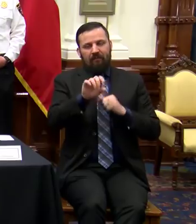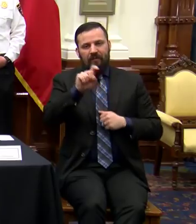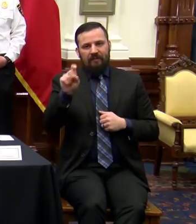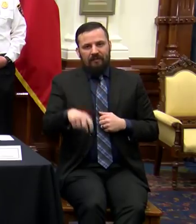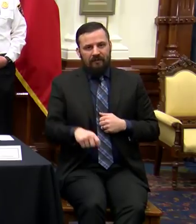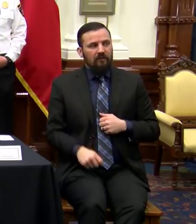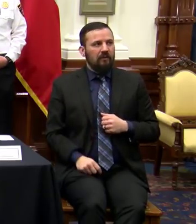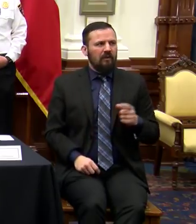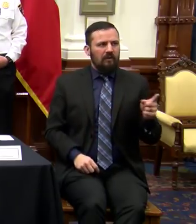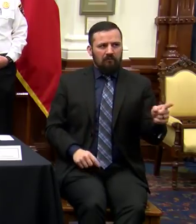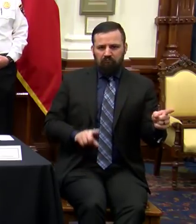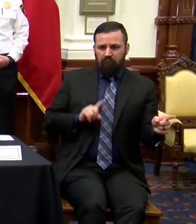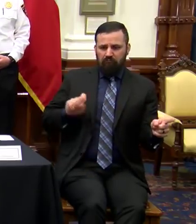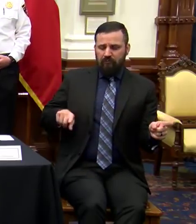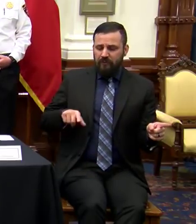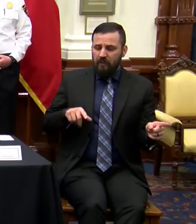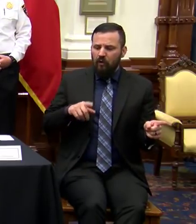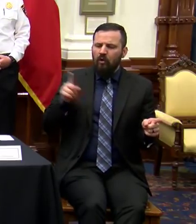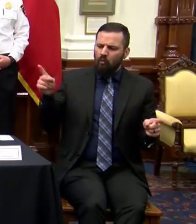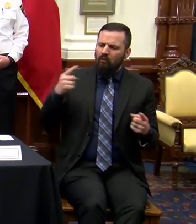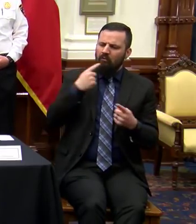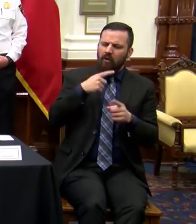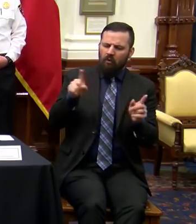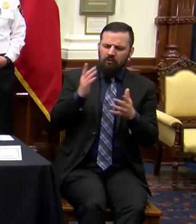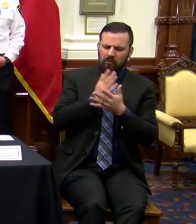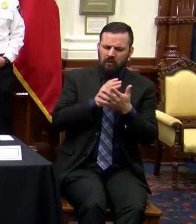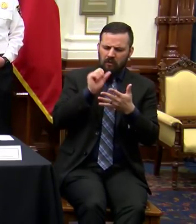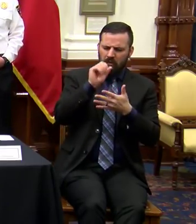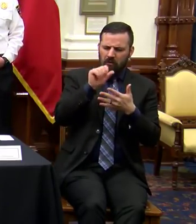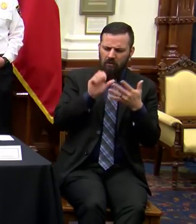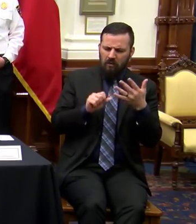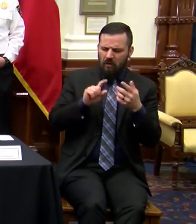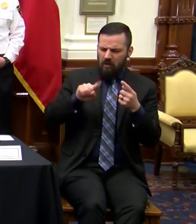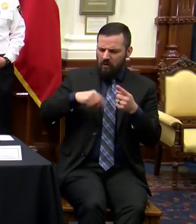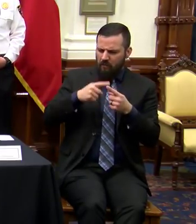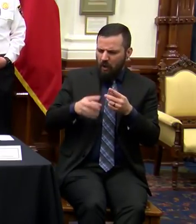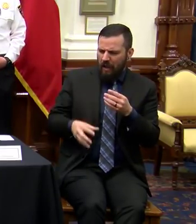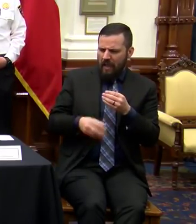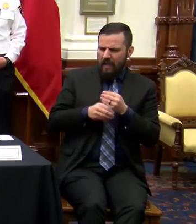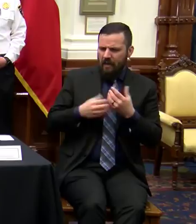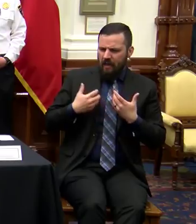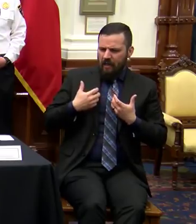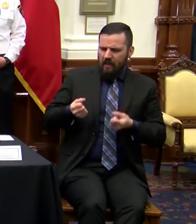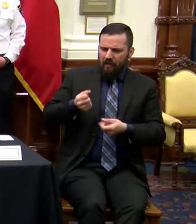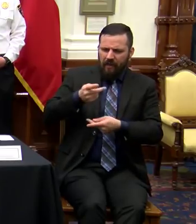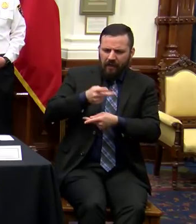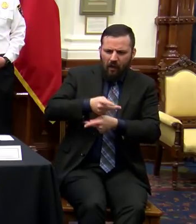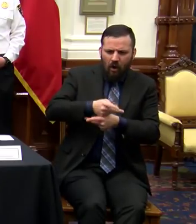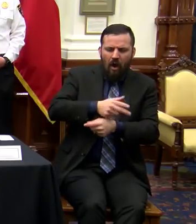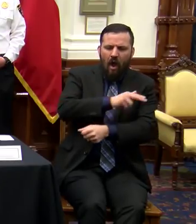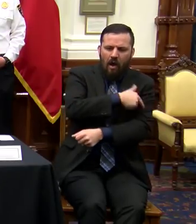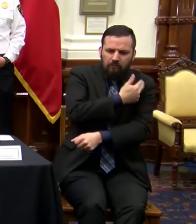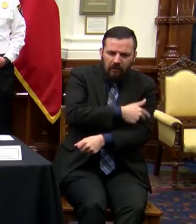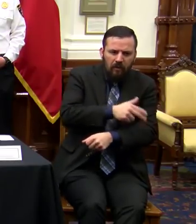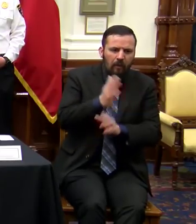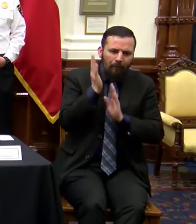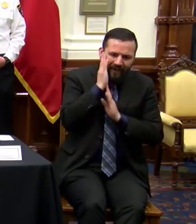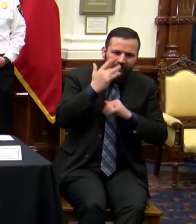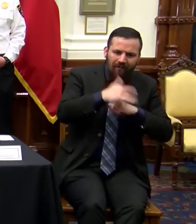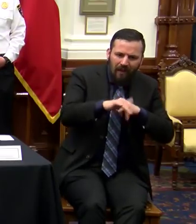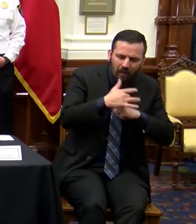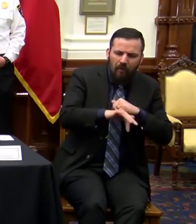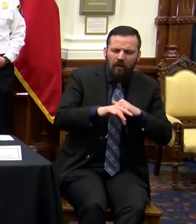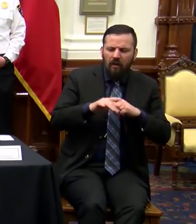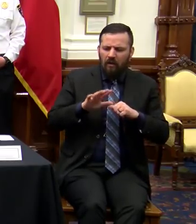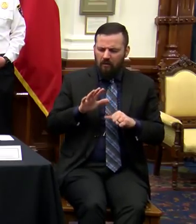And you announced some things today about adding to health care hospital capacity, but if I can